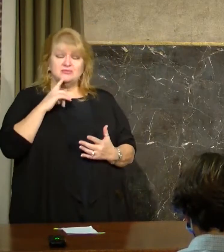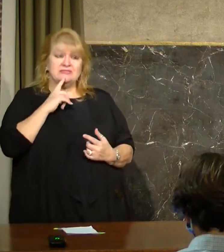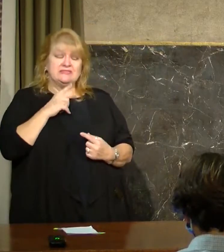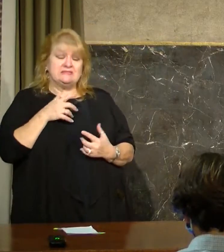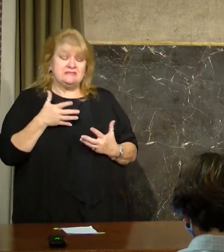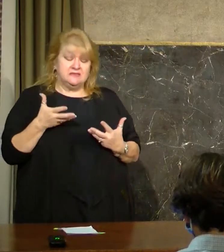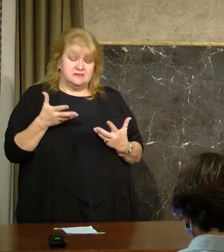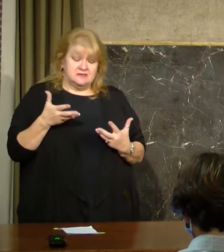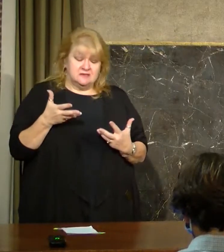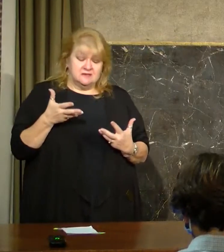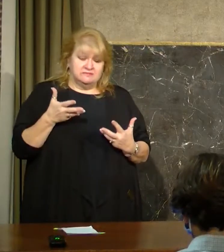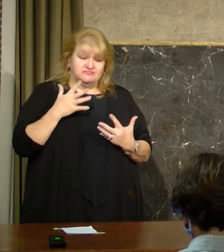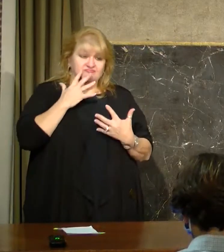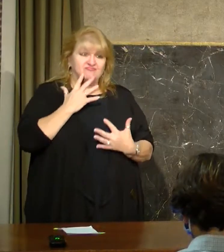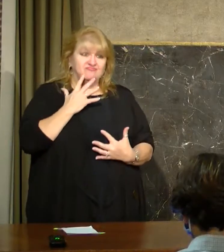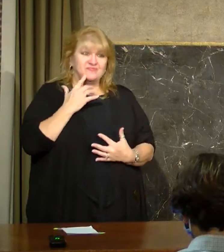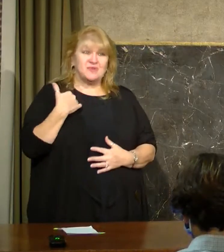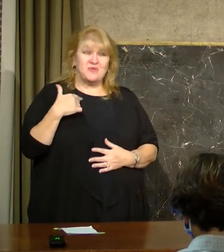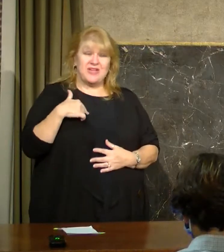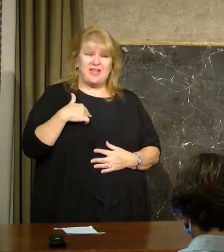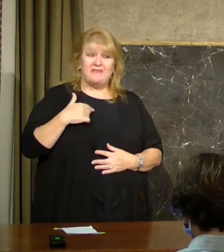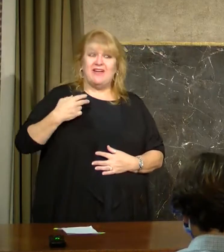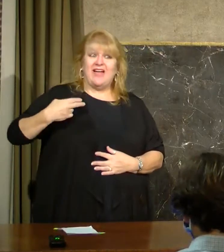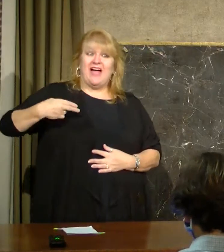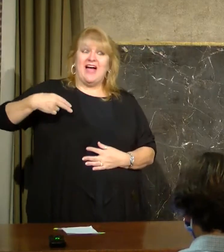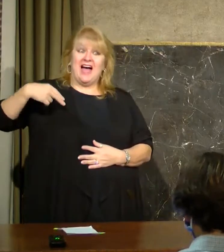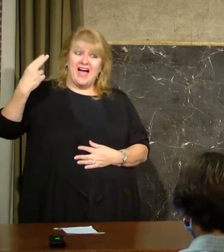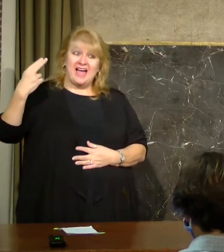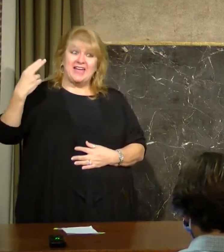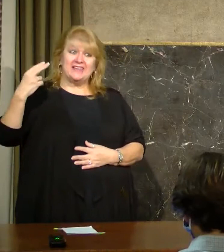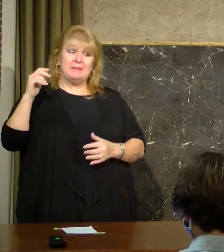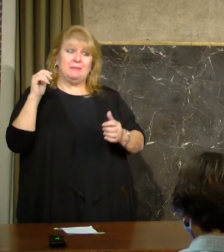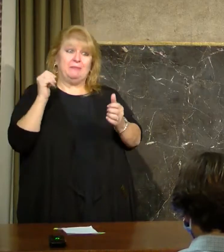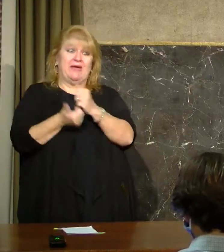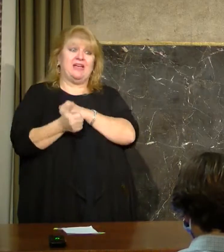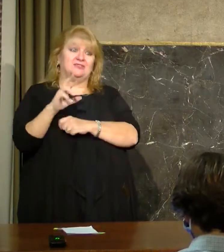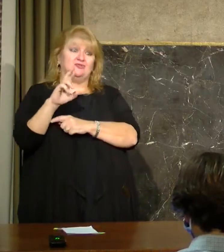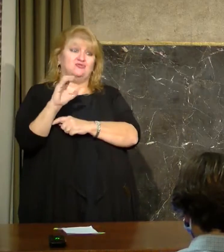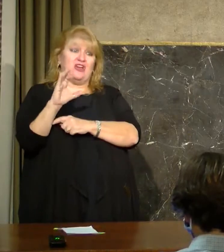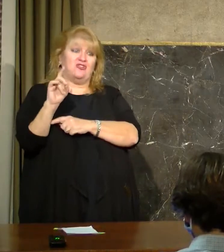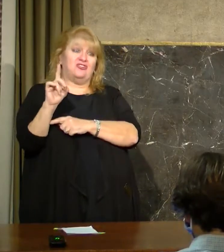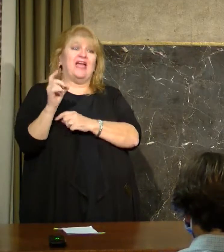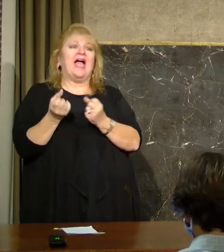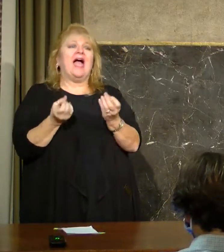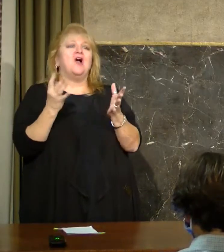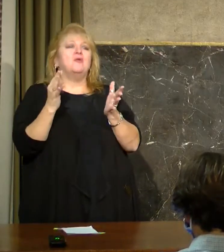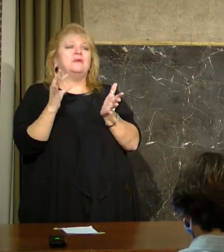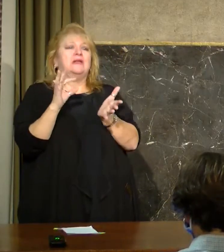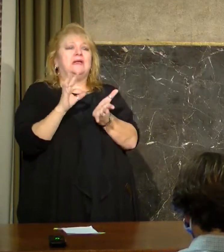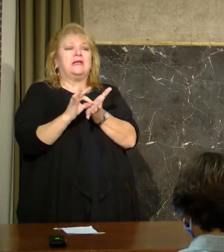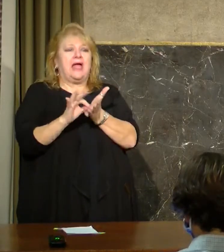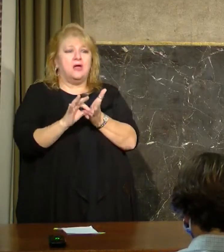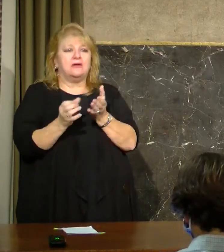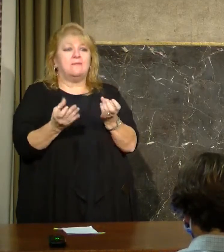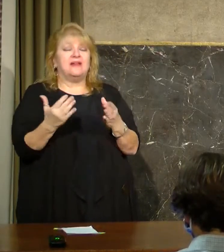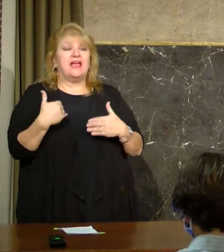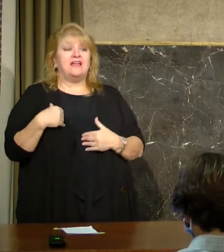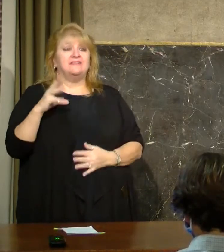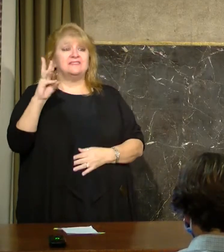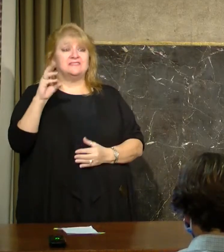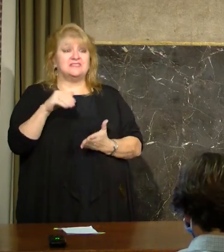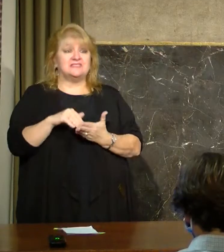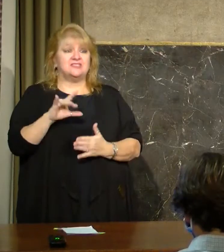We are again at record highs today in terms of the daily case count that we're reporting 6